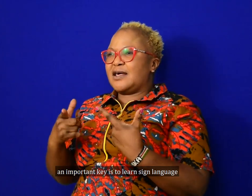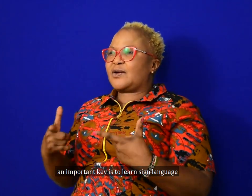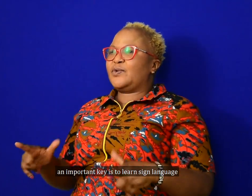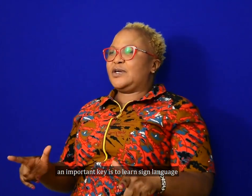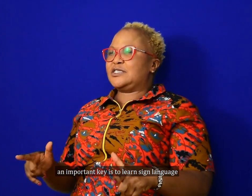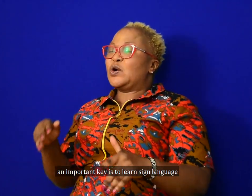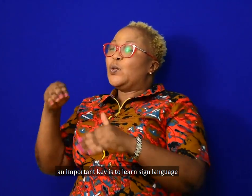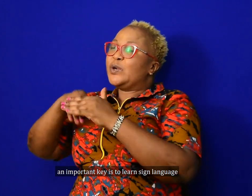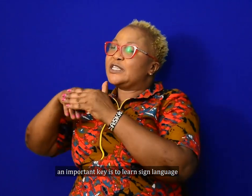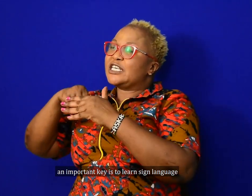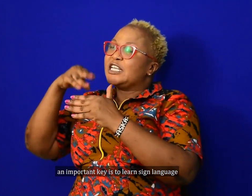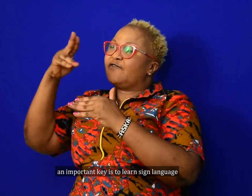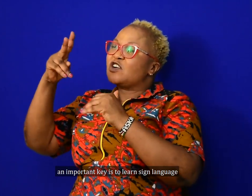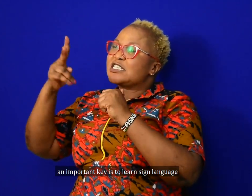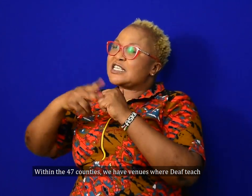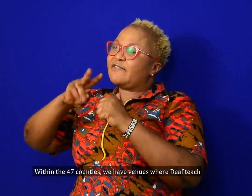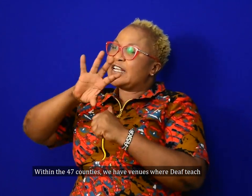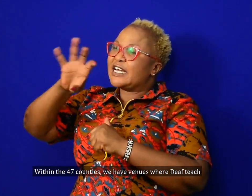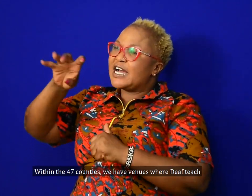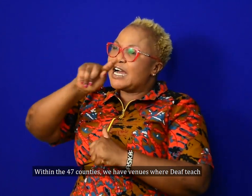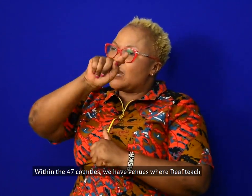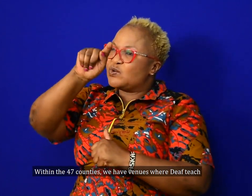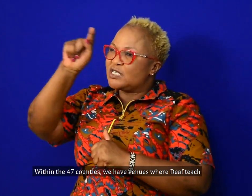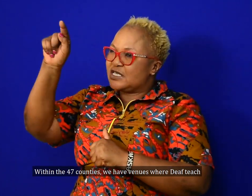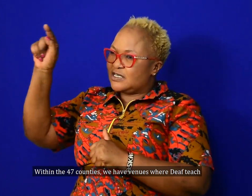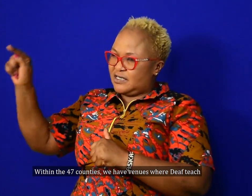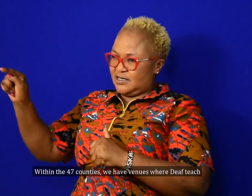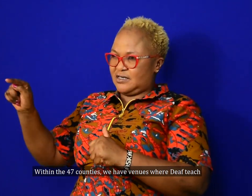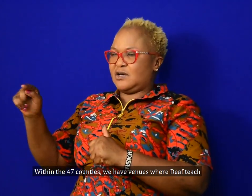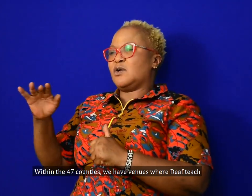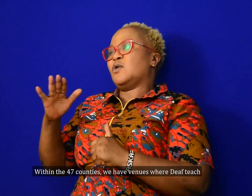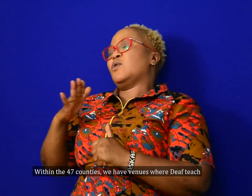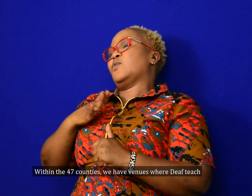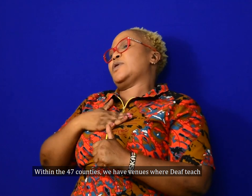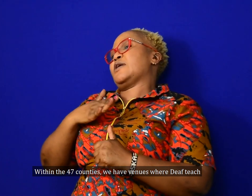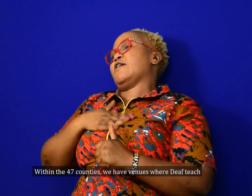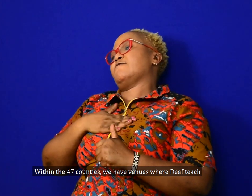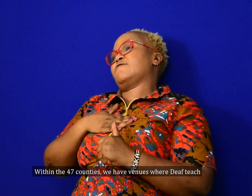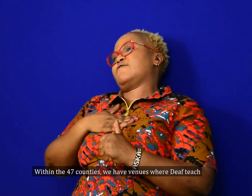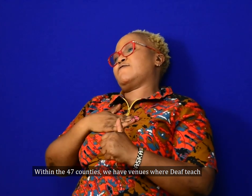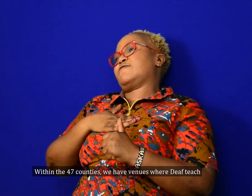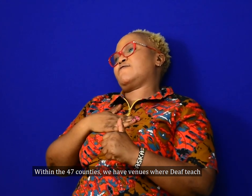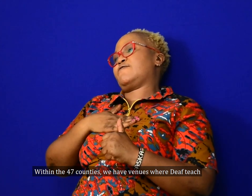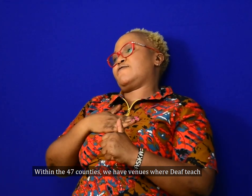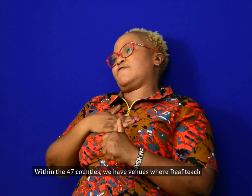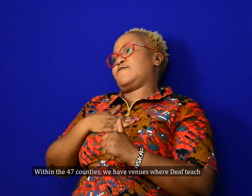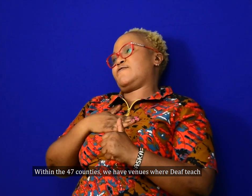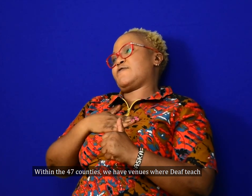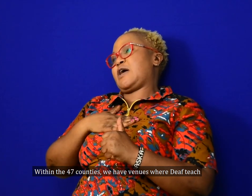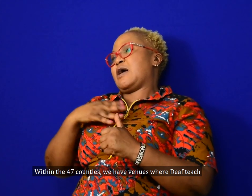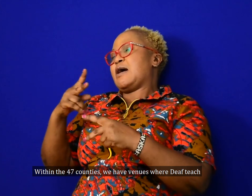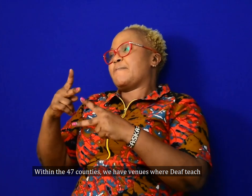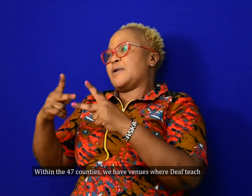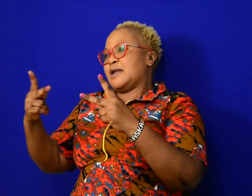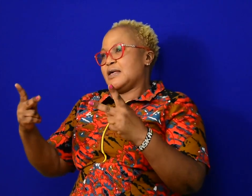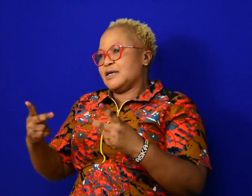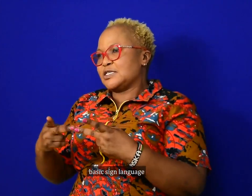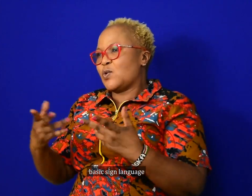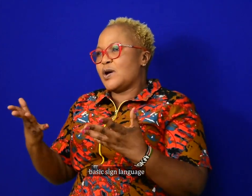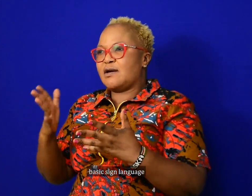learn sign language within the 47 counties. have venues where the deaf teach basic